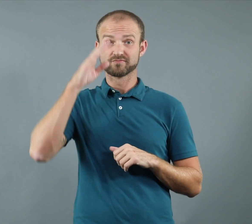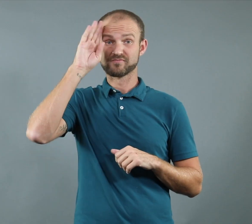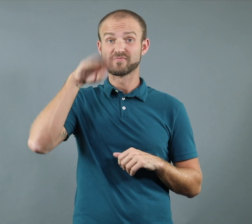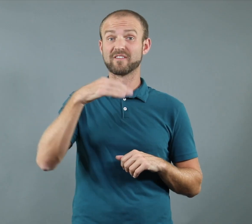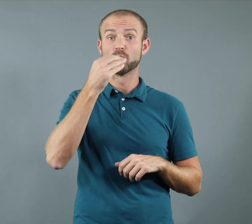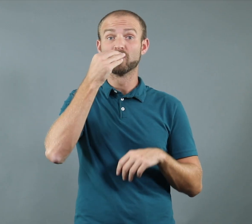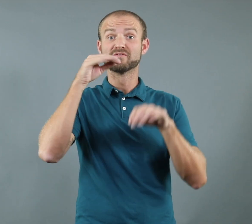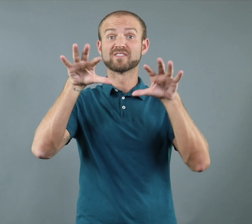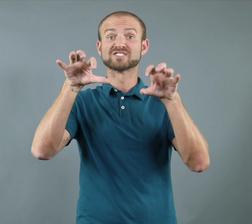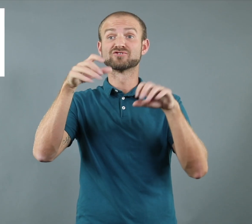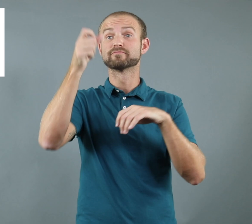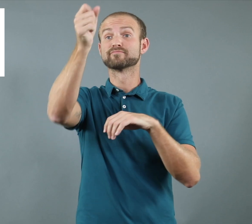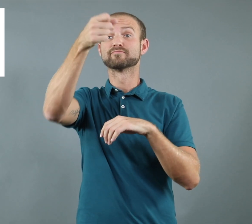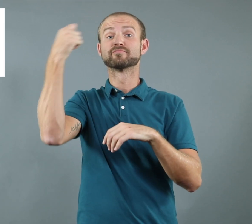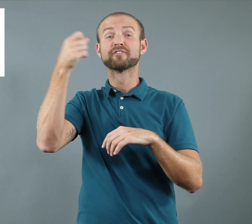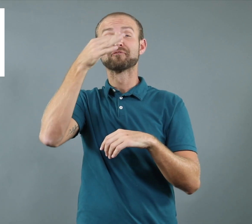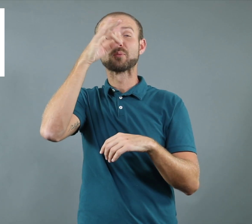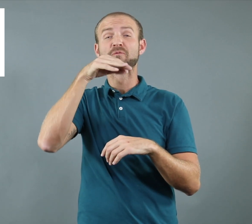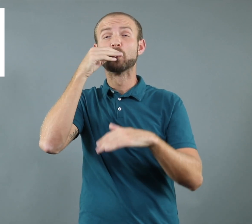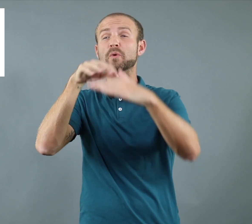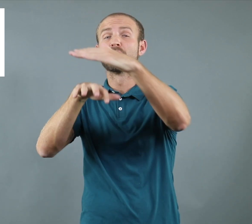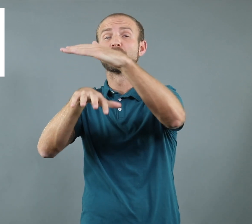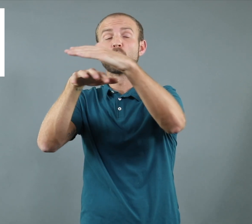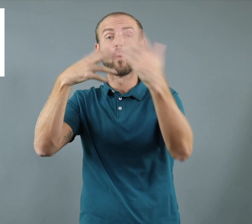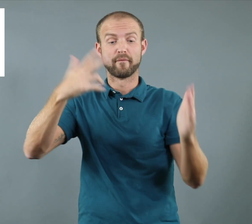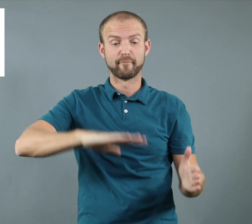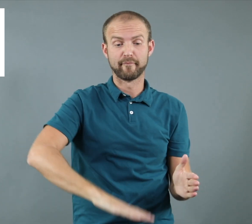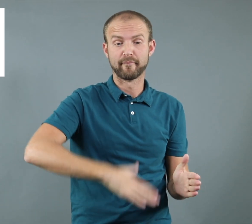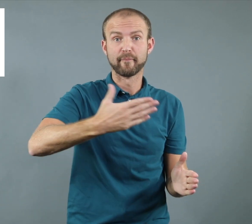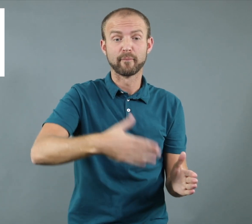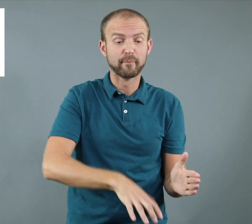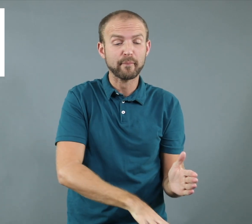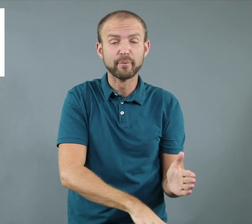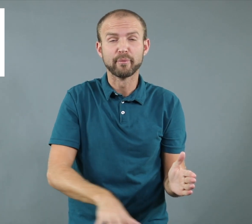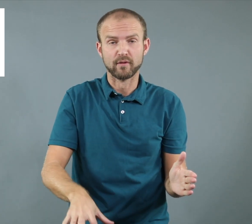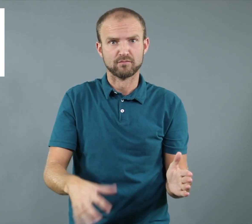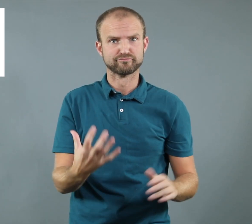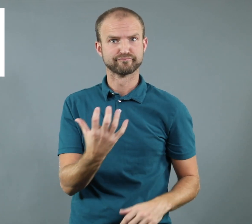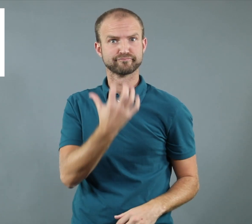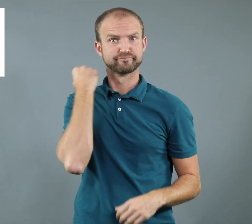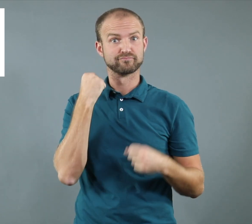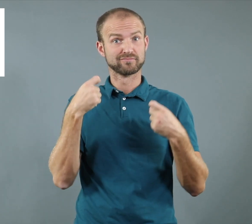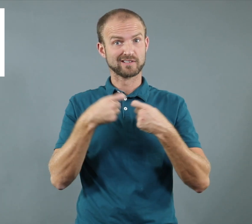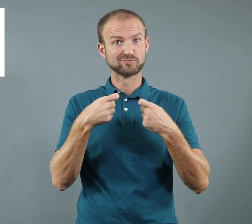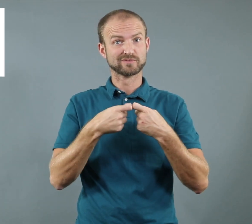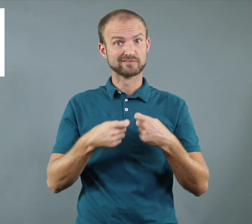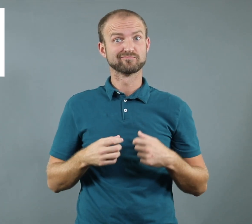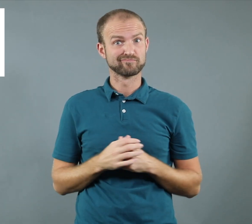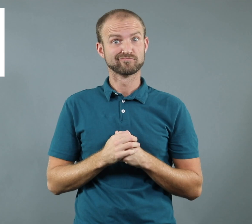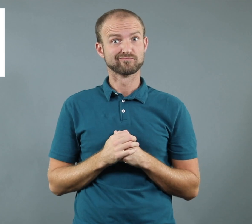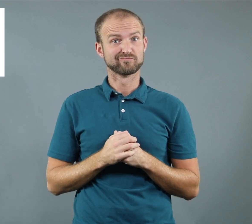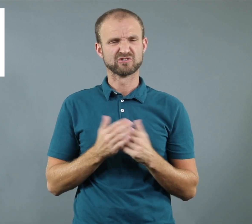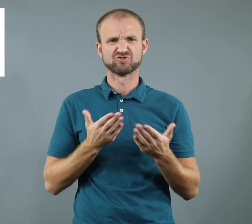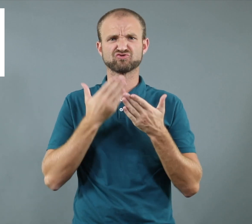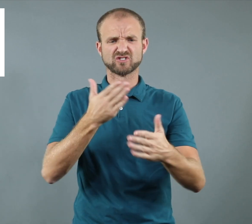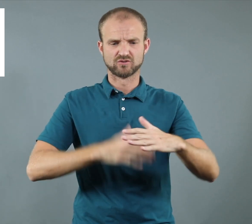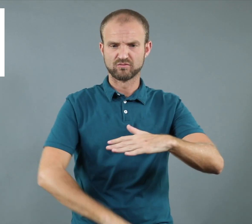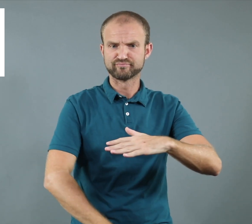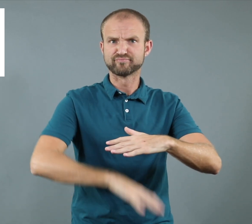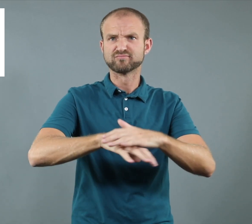Your freezer will use more energy if you have a few food items stored in the freezer. If possible,